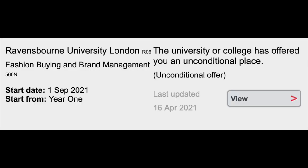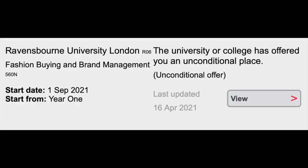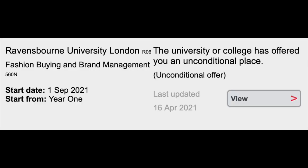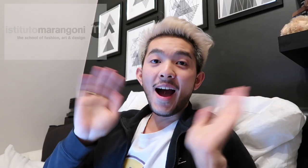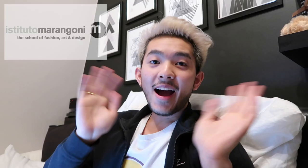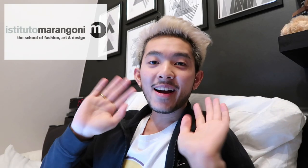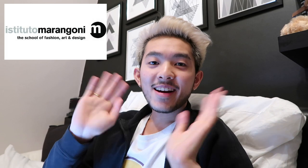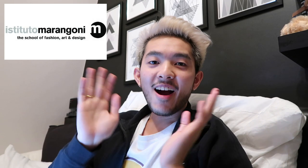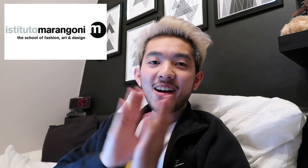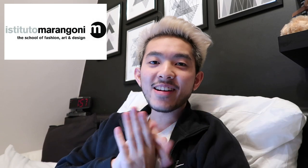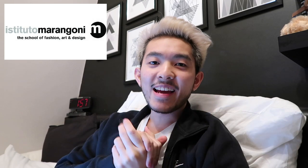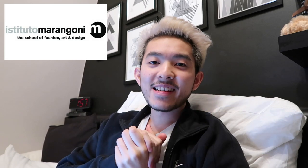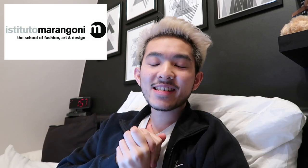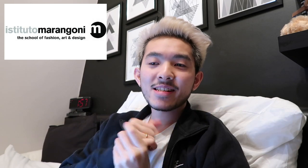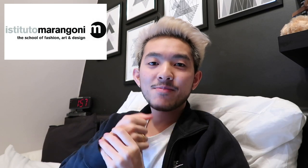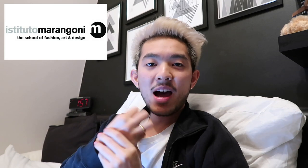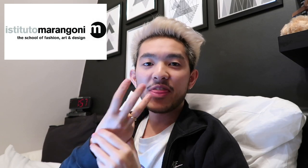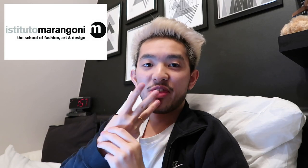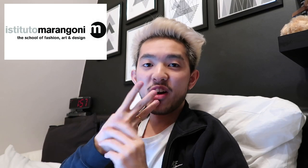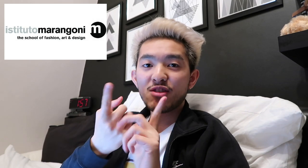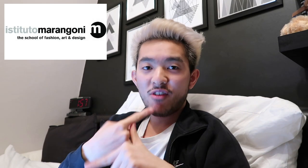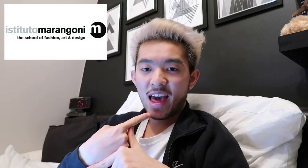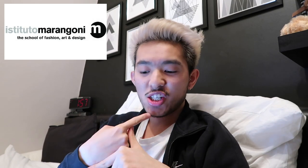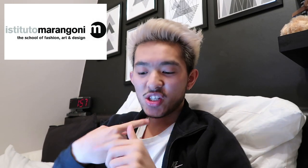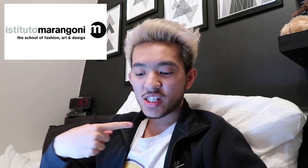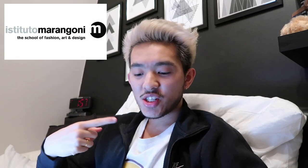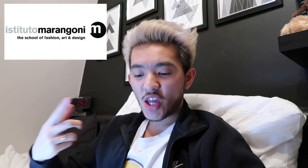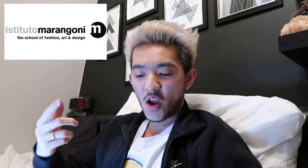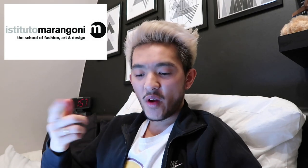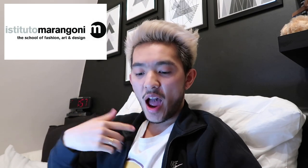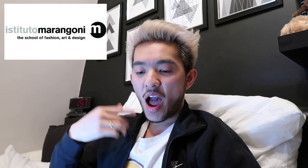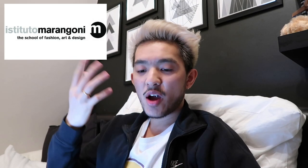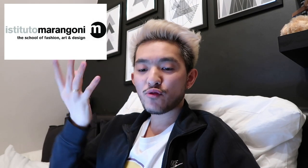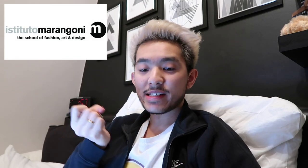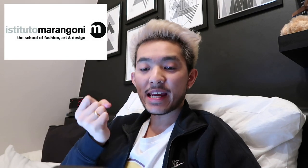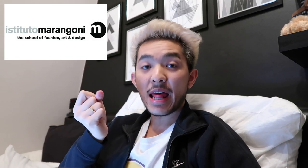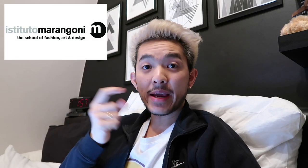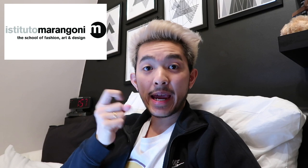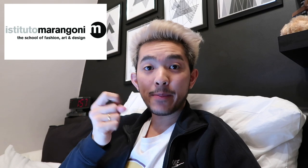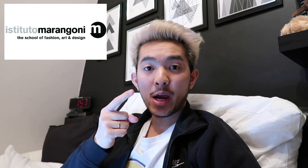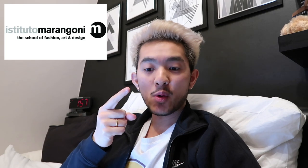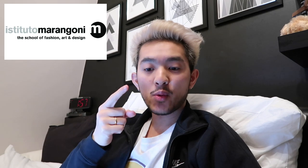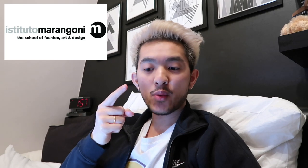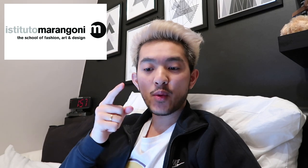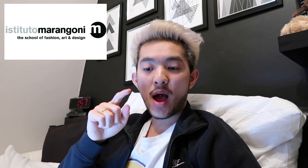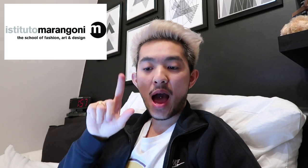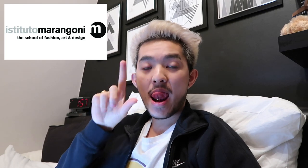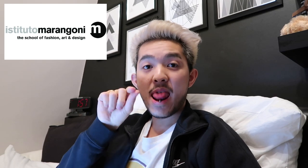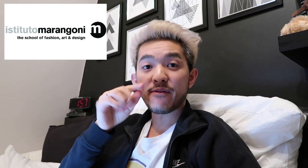Oh my god. It's my third relationship. So, I'm visiting the Cigabell at 11